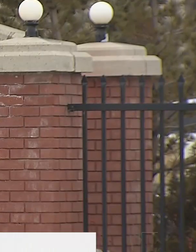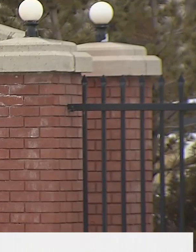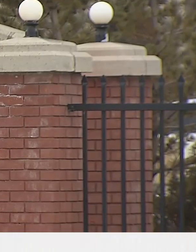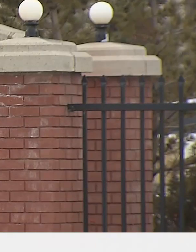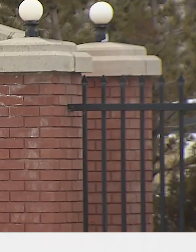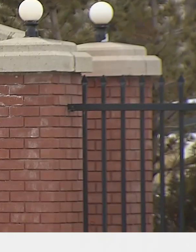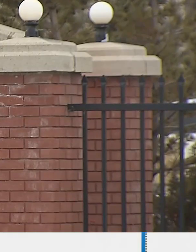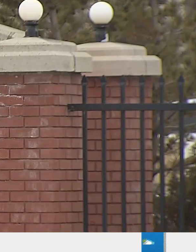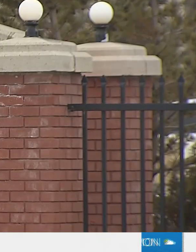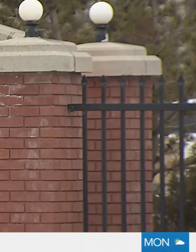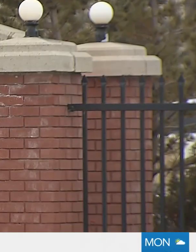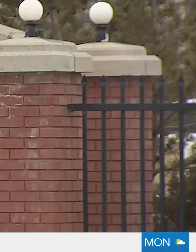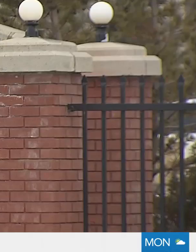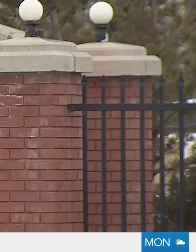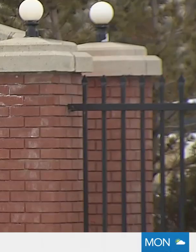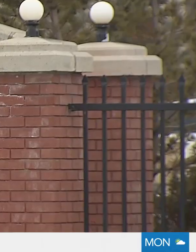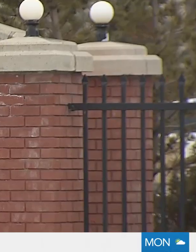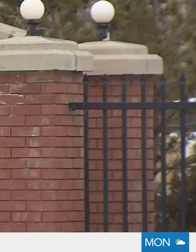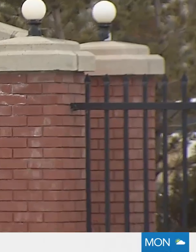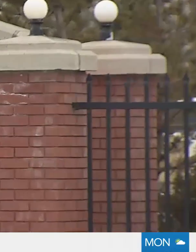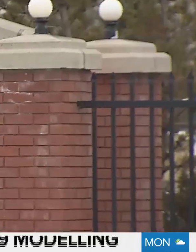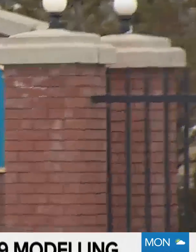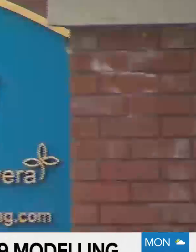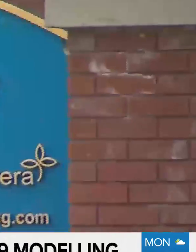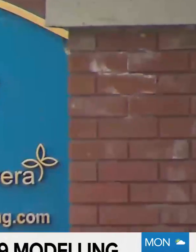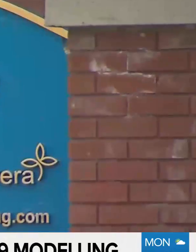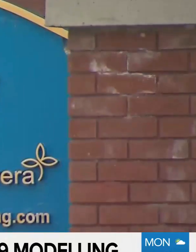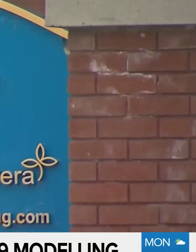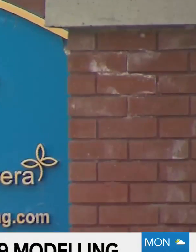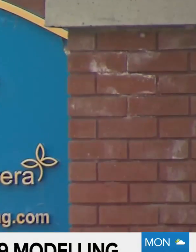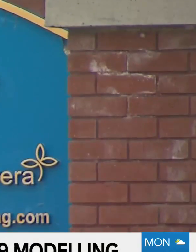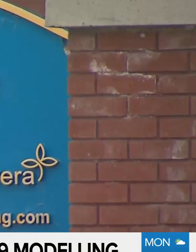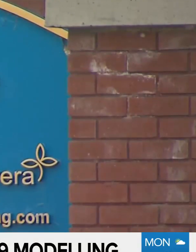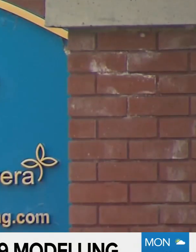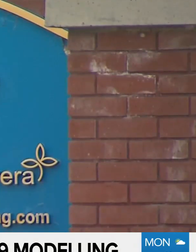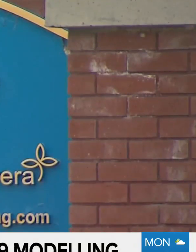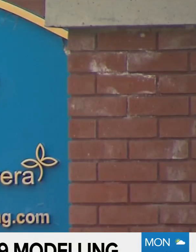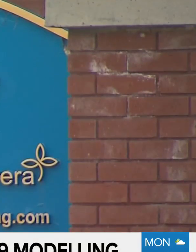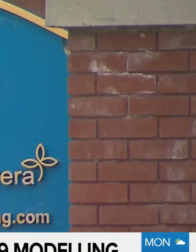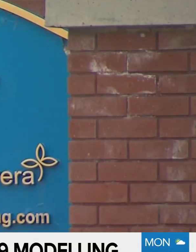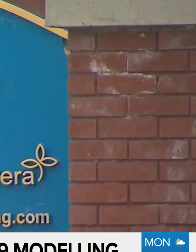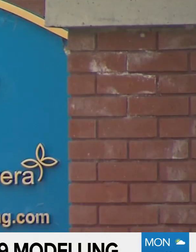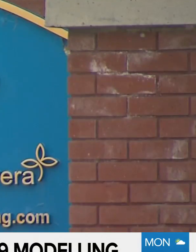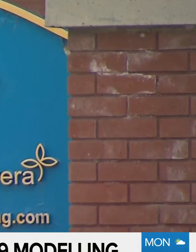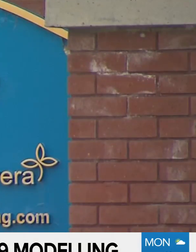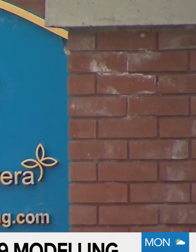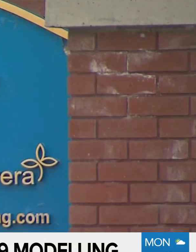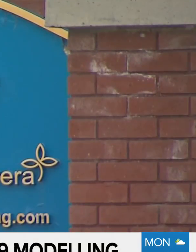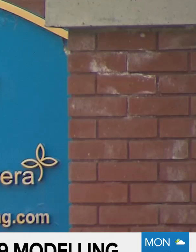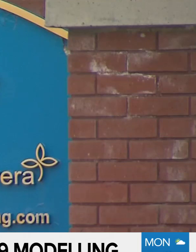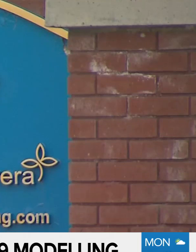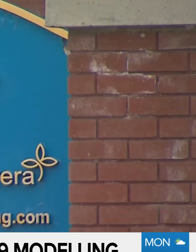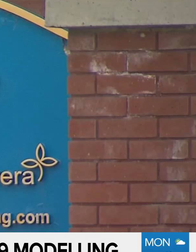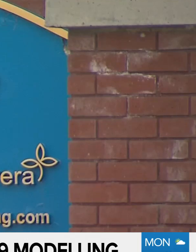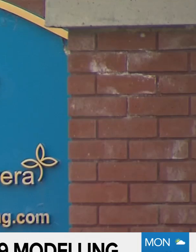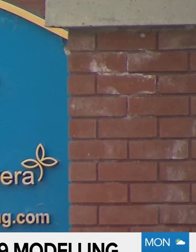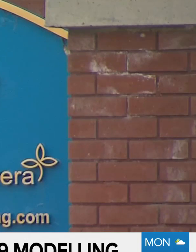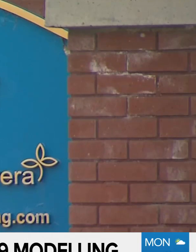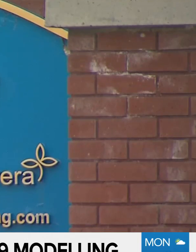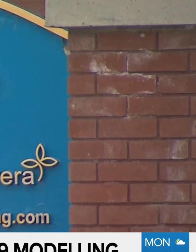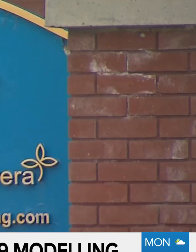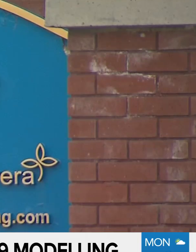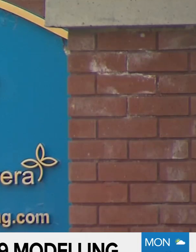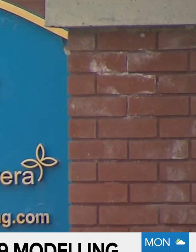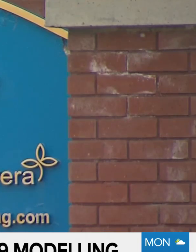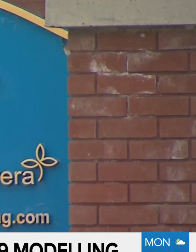80s at the McKenzie Town Long-Term Care Centre in Calgary has died. That's the 11th death